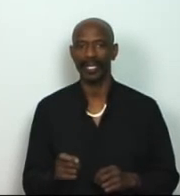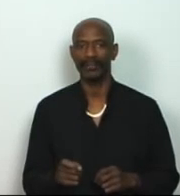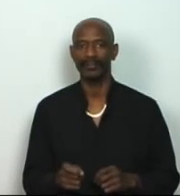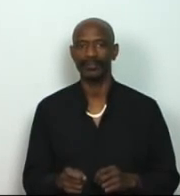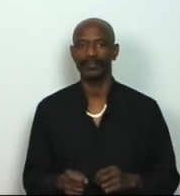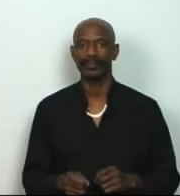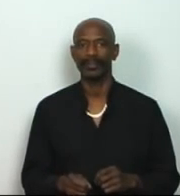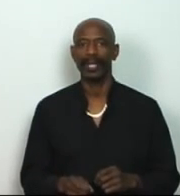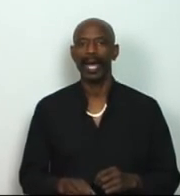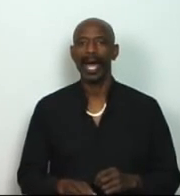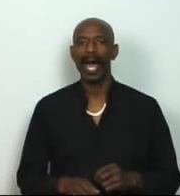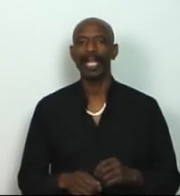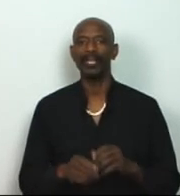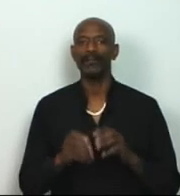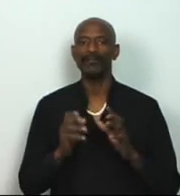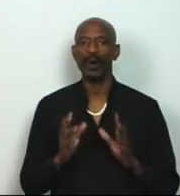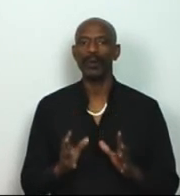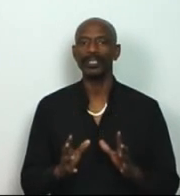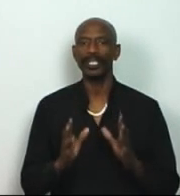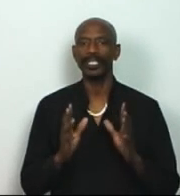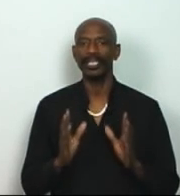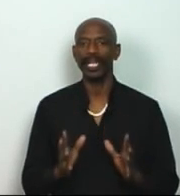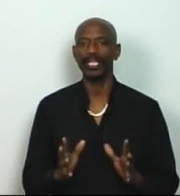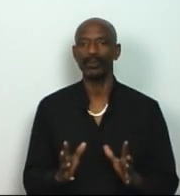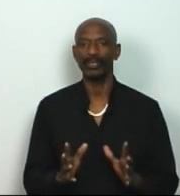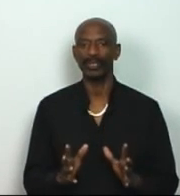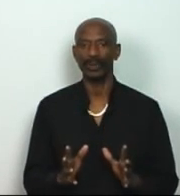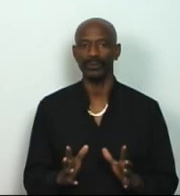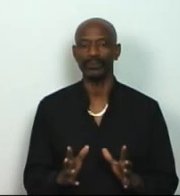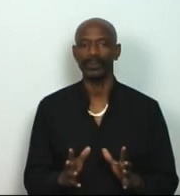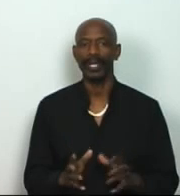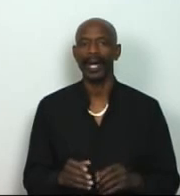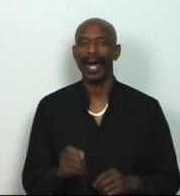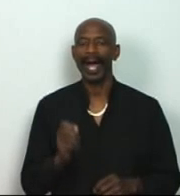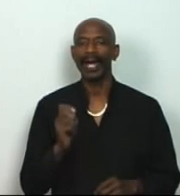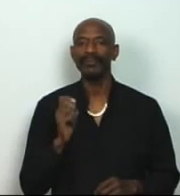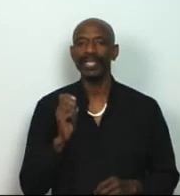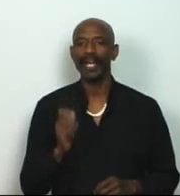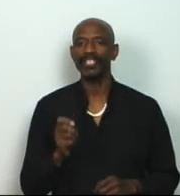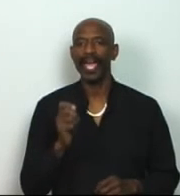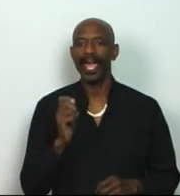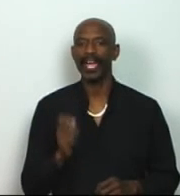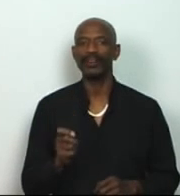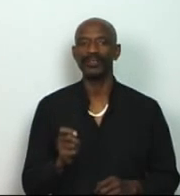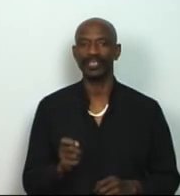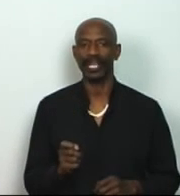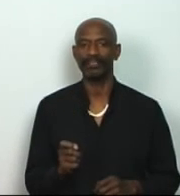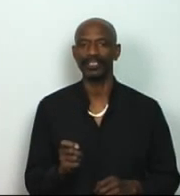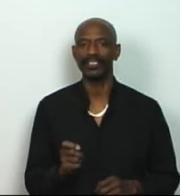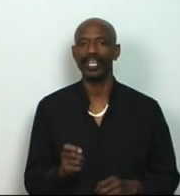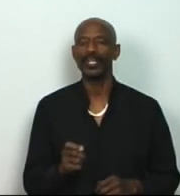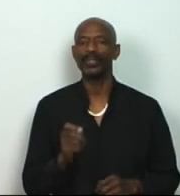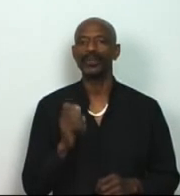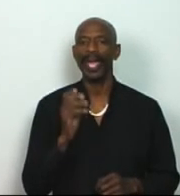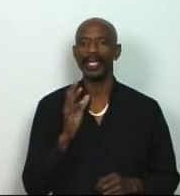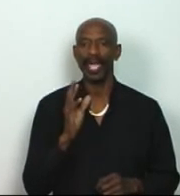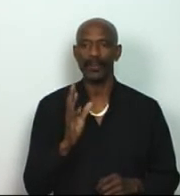I look forward to connecting with you. I'm Dr. Harold Davis. Create a